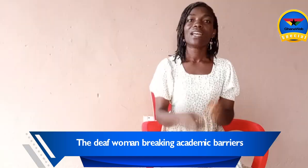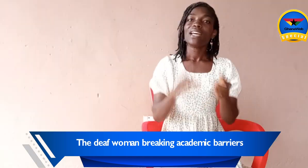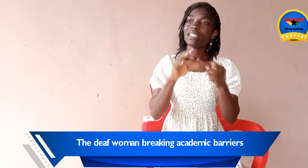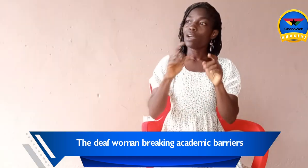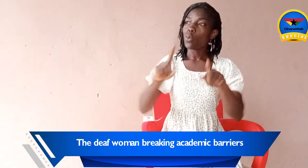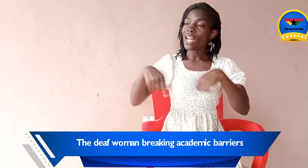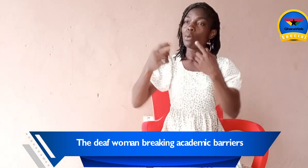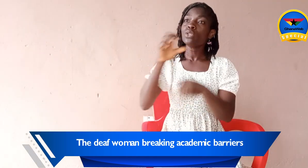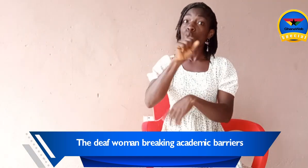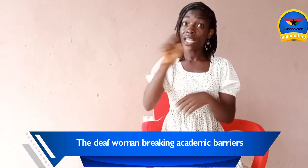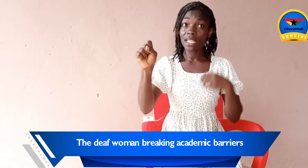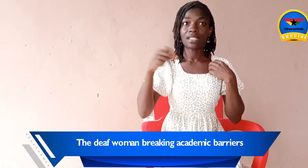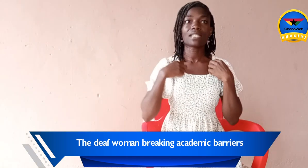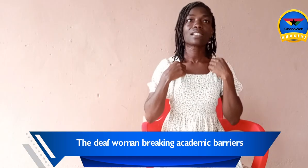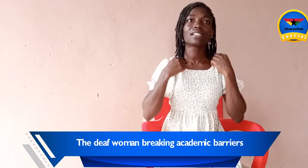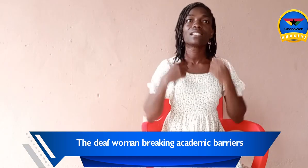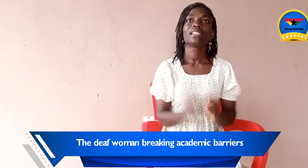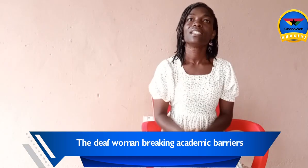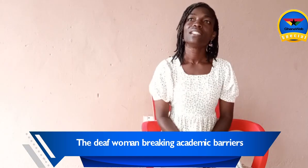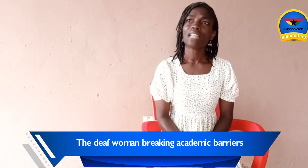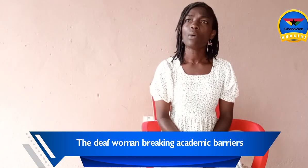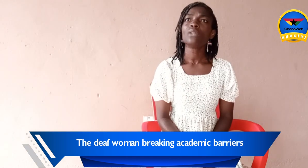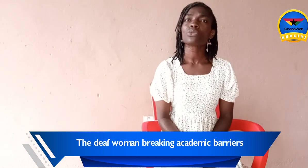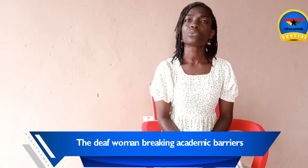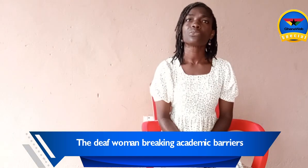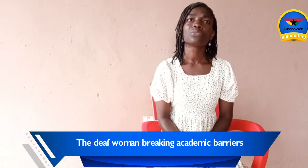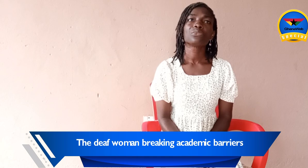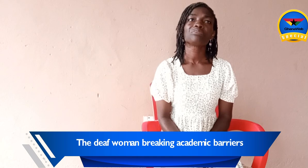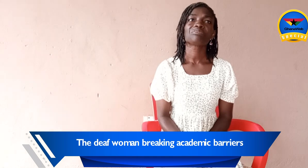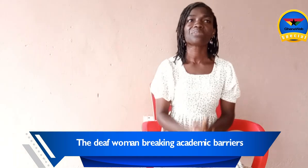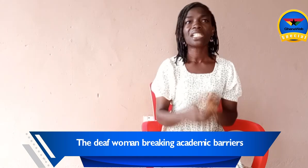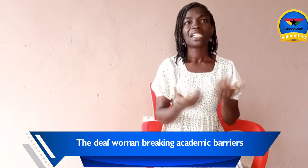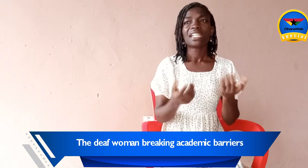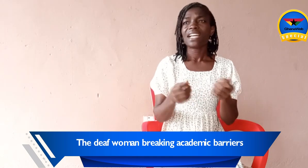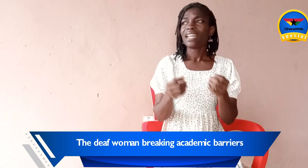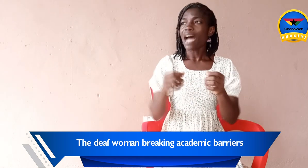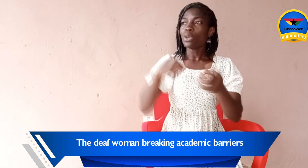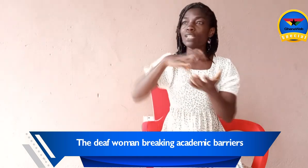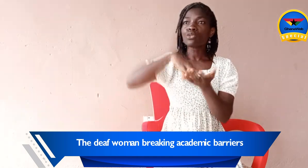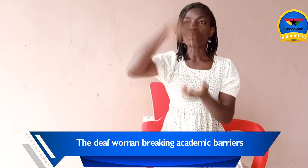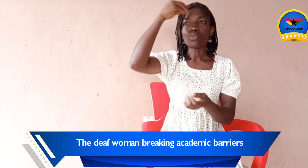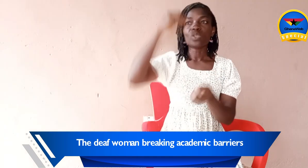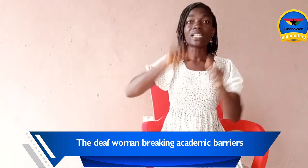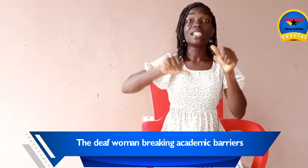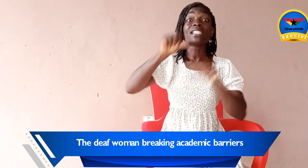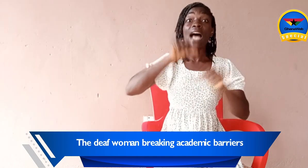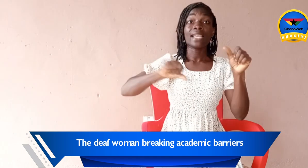When I went to SS, I wanted to study science.